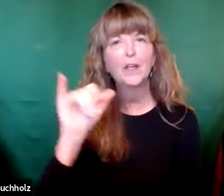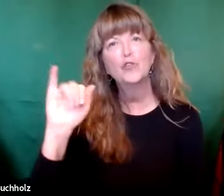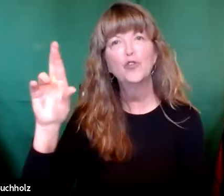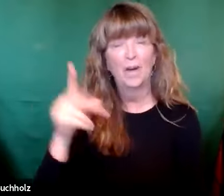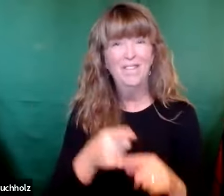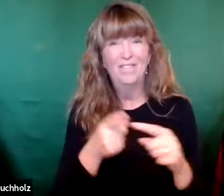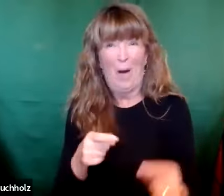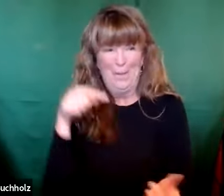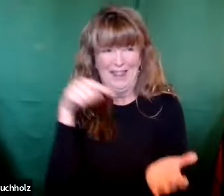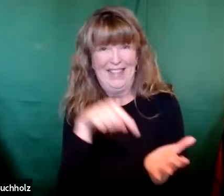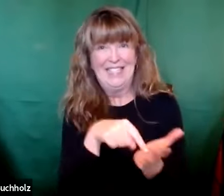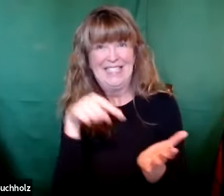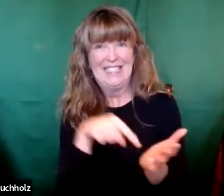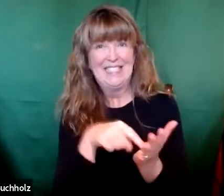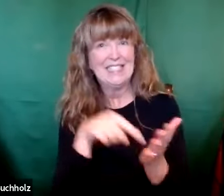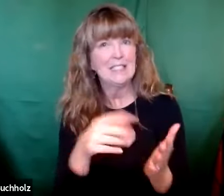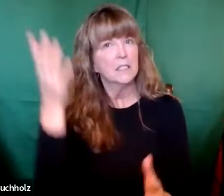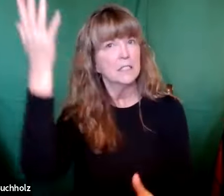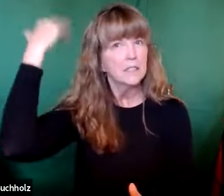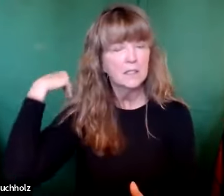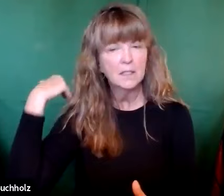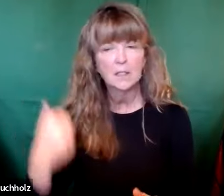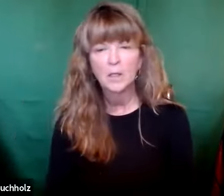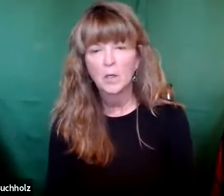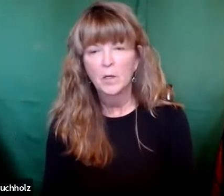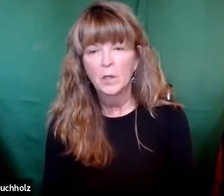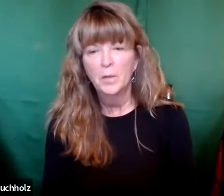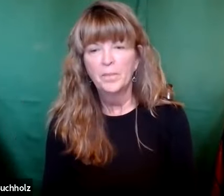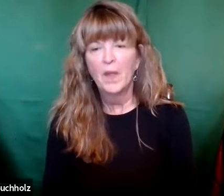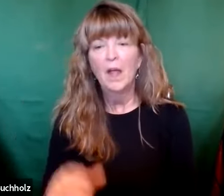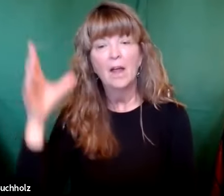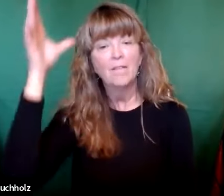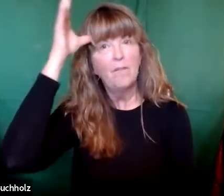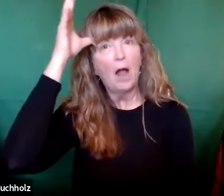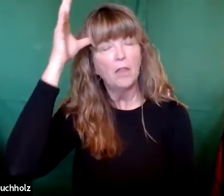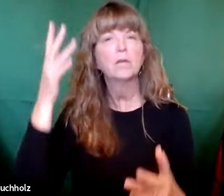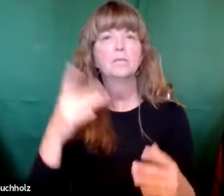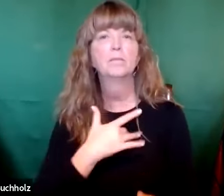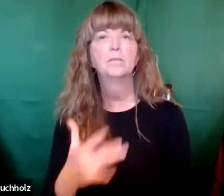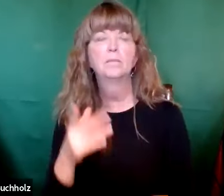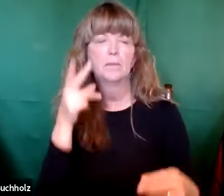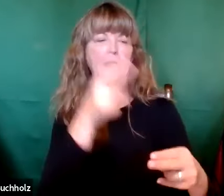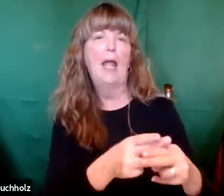just carry on their lineage and that's where we get the practice of naming kids after their dads and calling them junior.